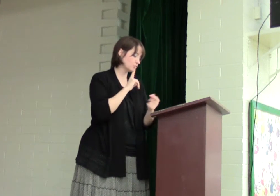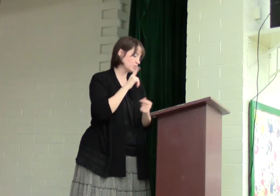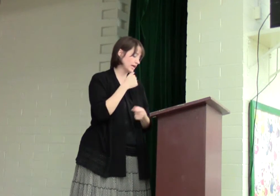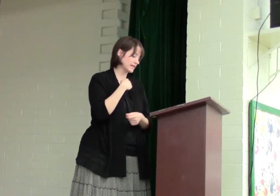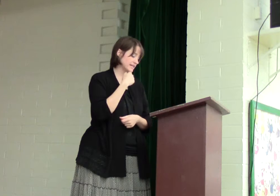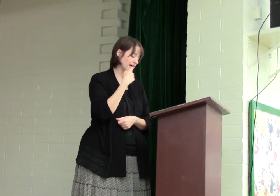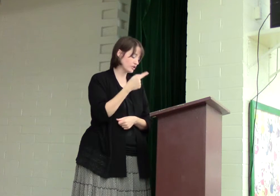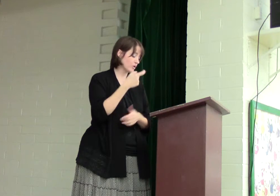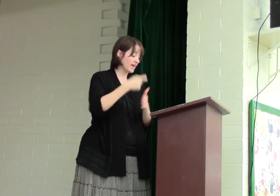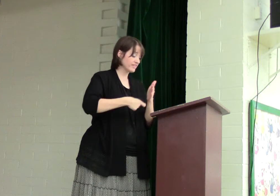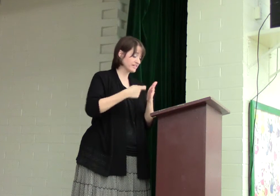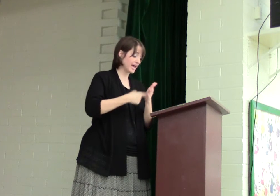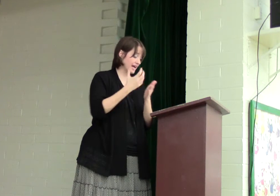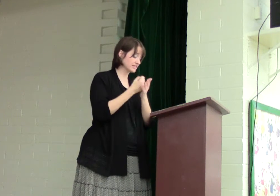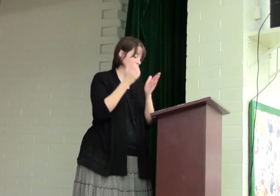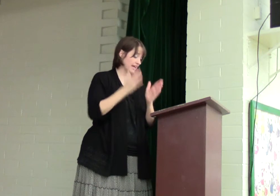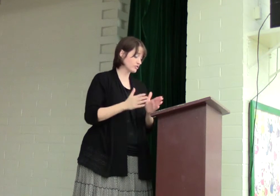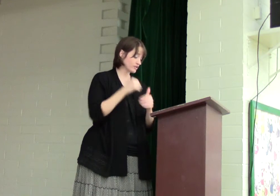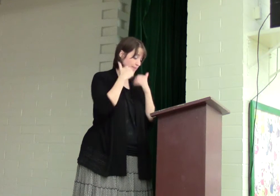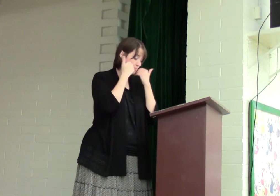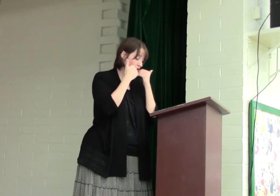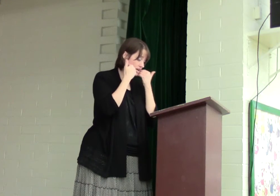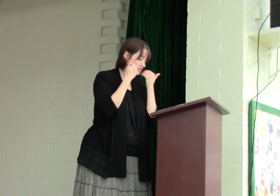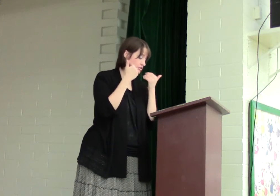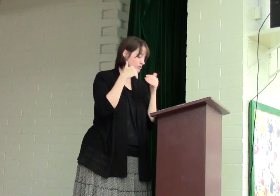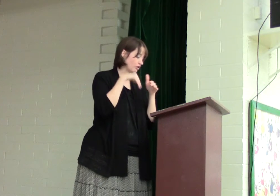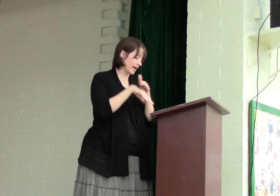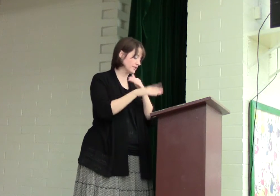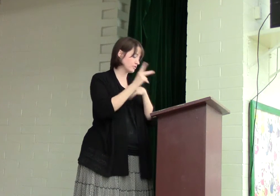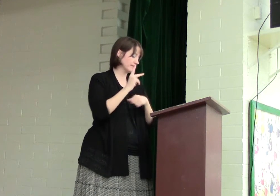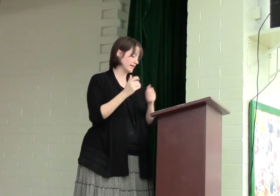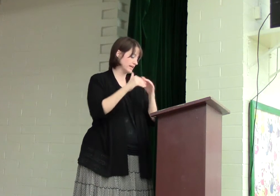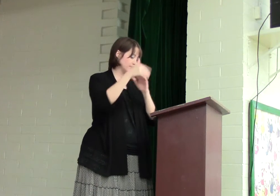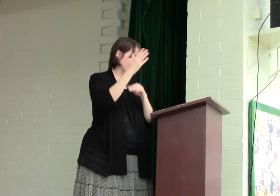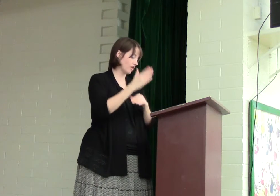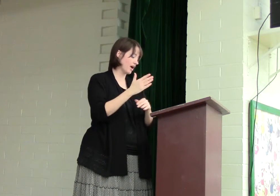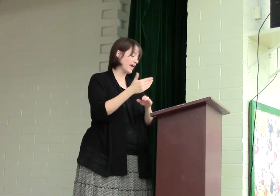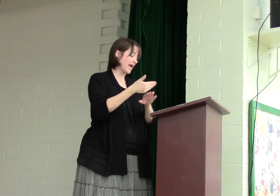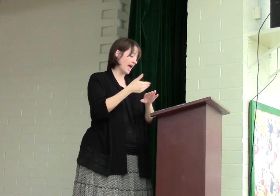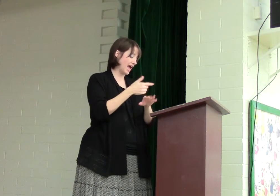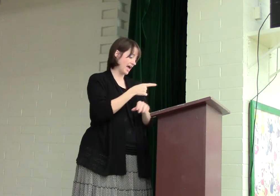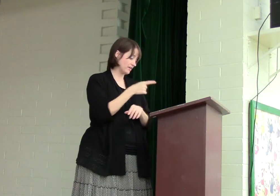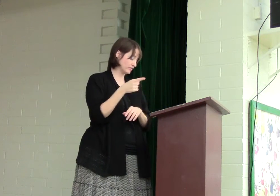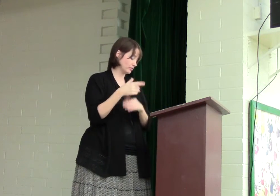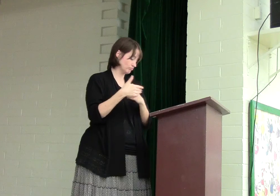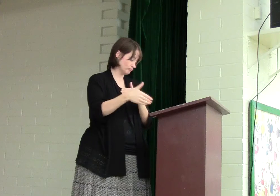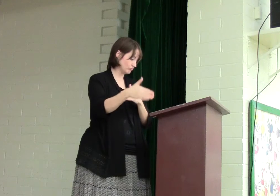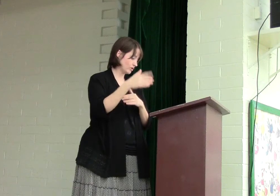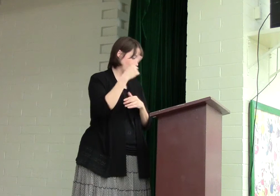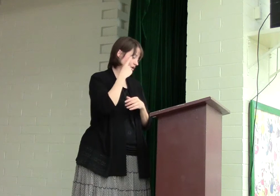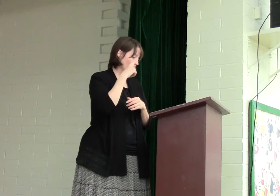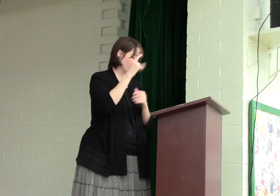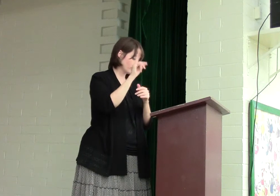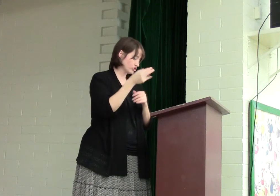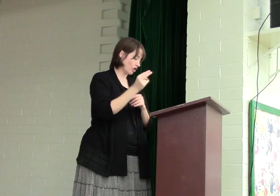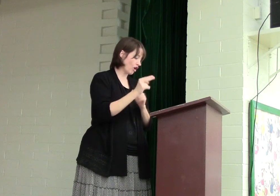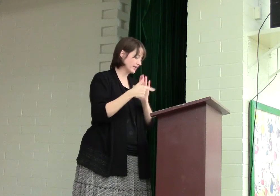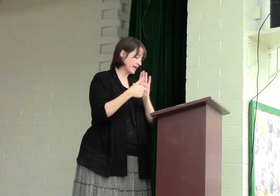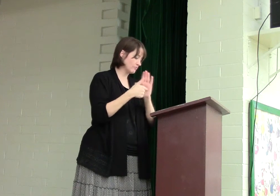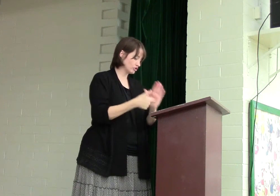truly I tell you, the tax collectors and the prostitutes are entering the kingdom of God ahead of you. For John came to